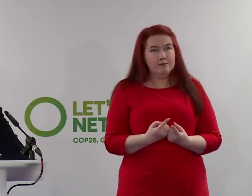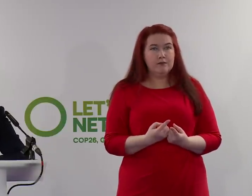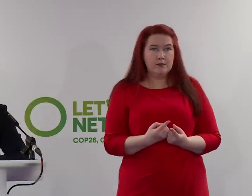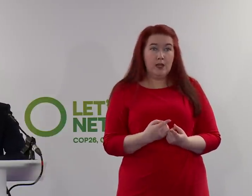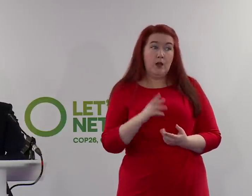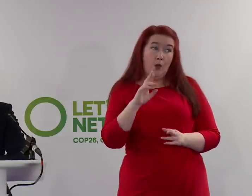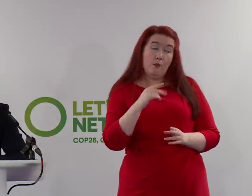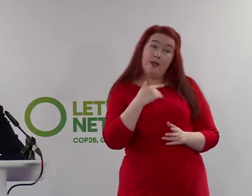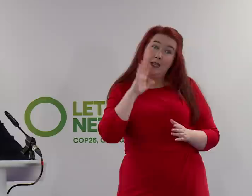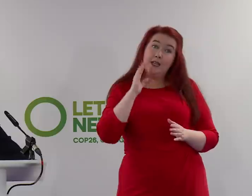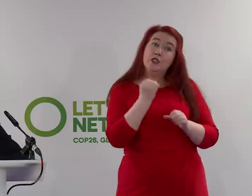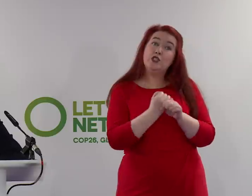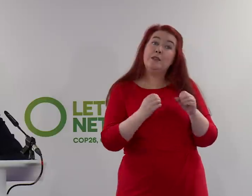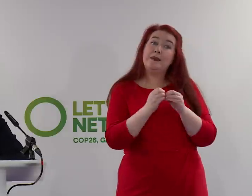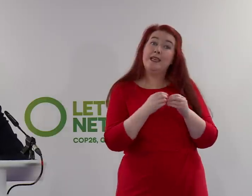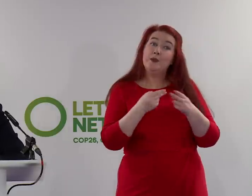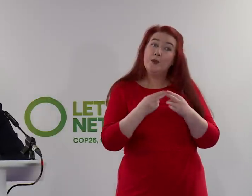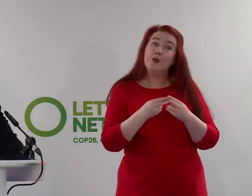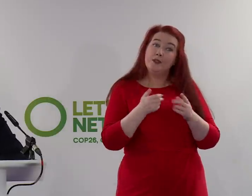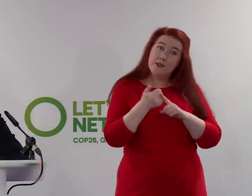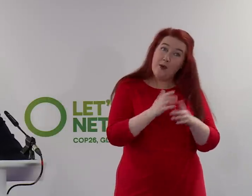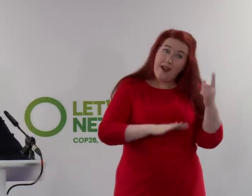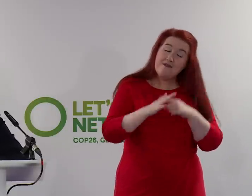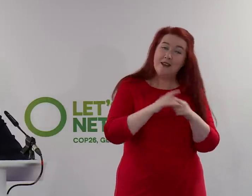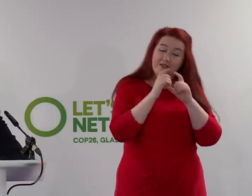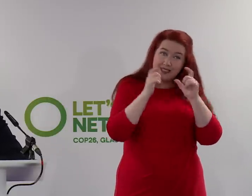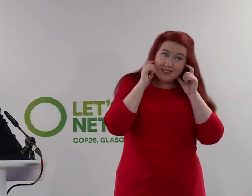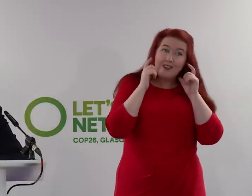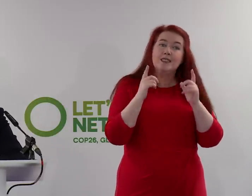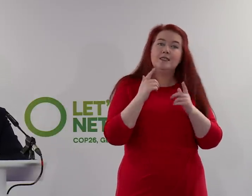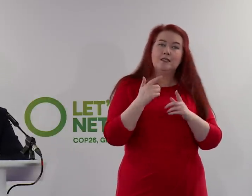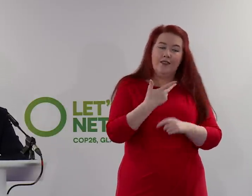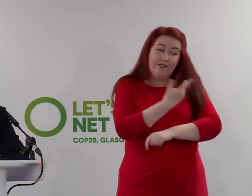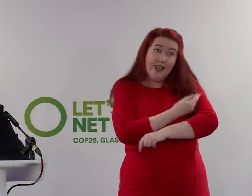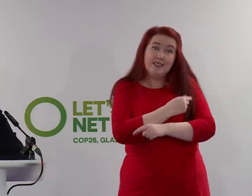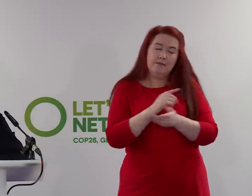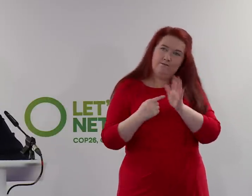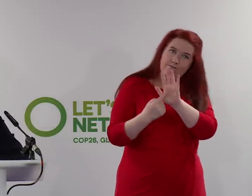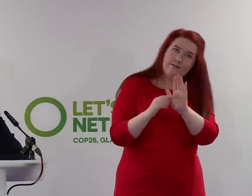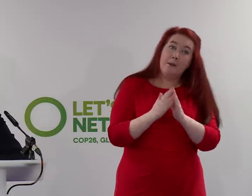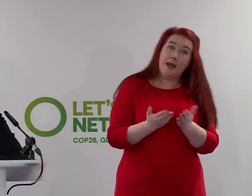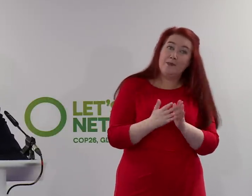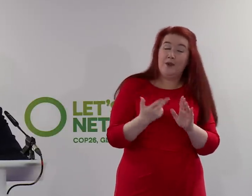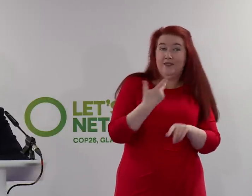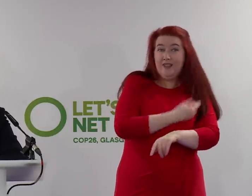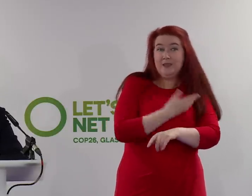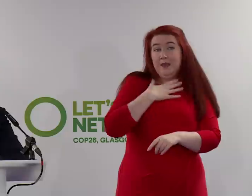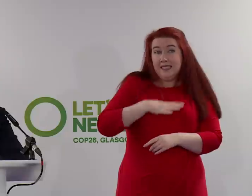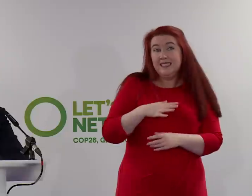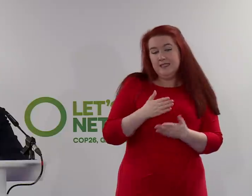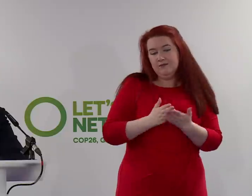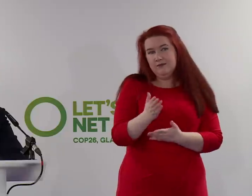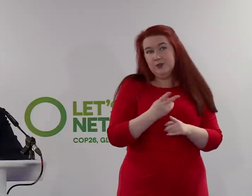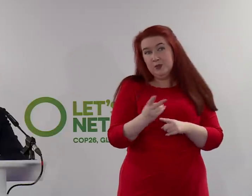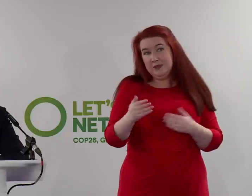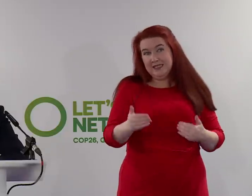News supporting us and encouraging everybody to wear their face coverings and get vaccinated and show their vaccine passports when required over the course of the